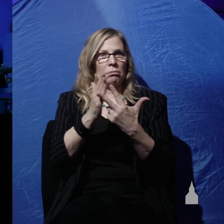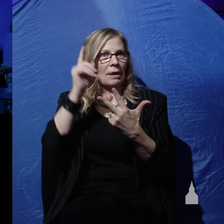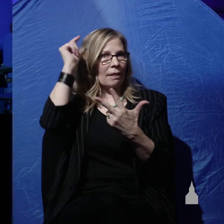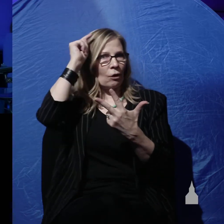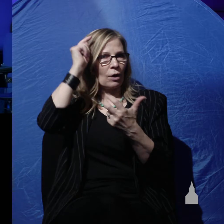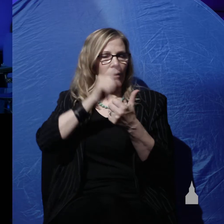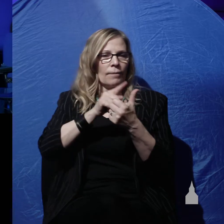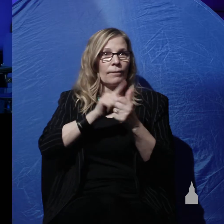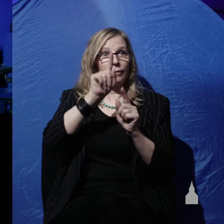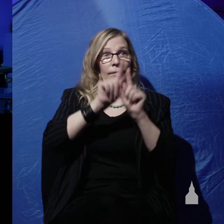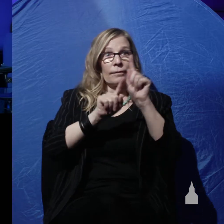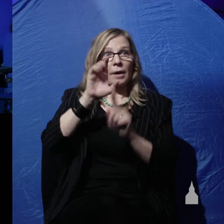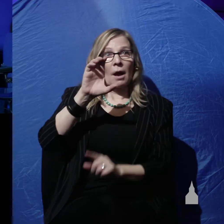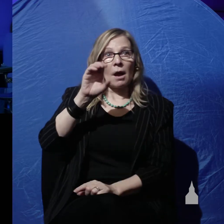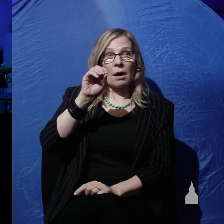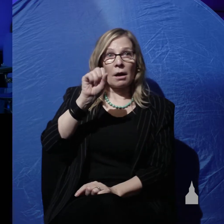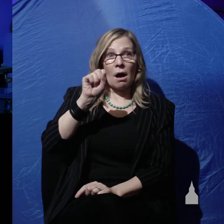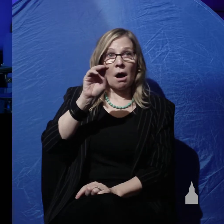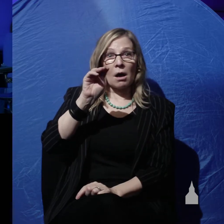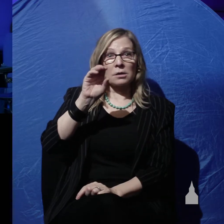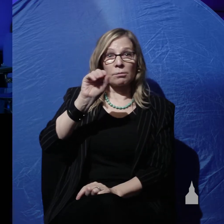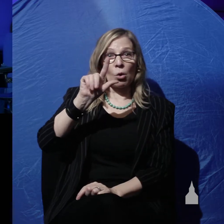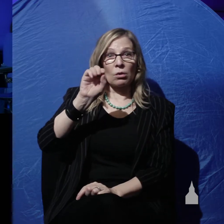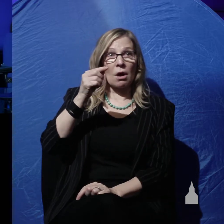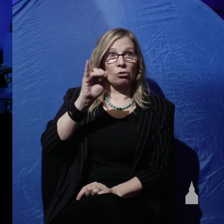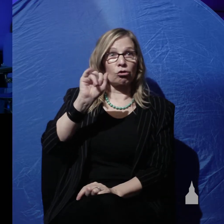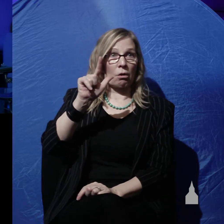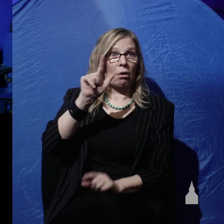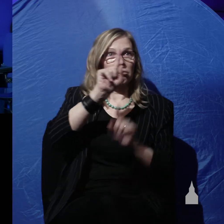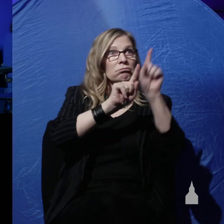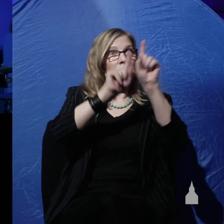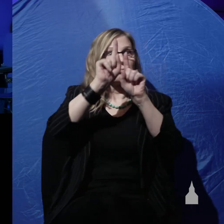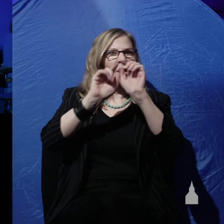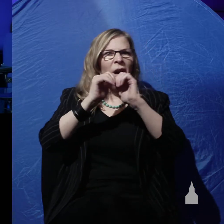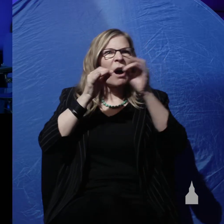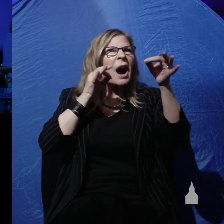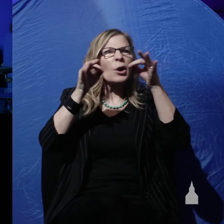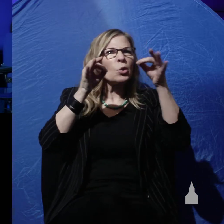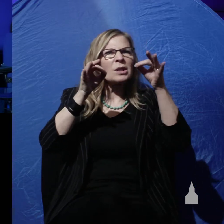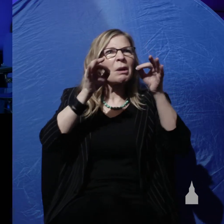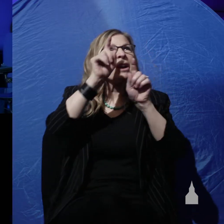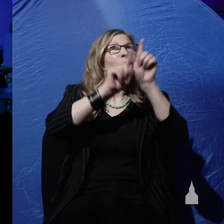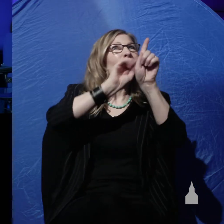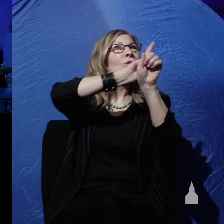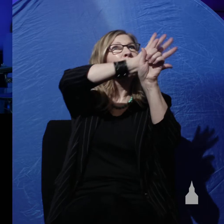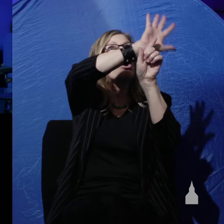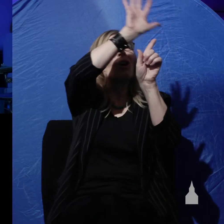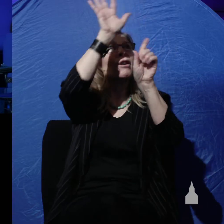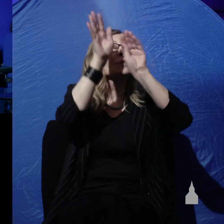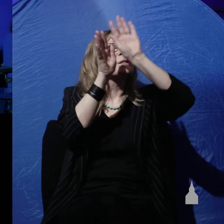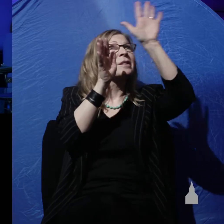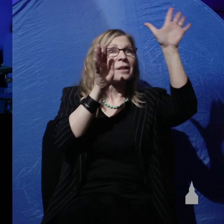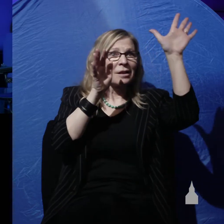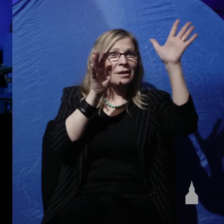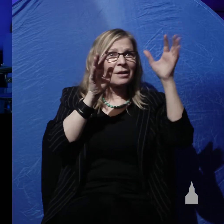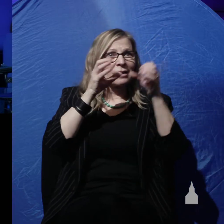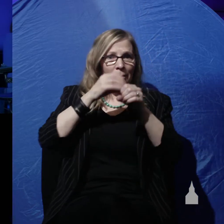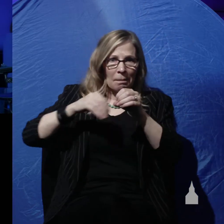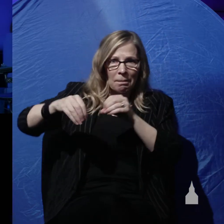cosmological evolution to explain how stars and galaxies and planets came into existence. Geological